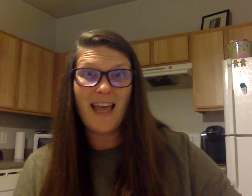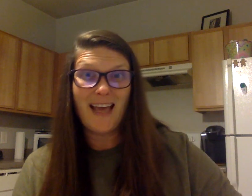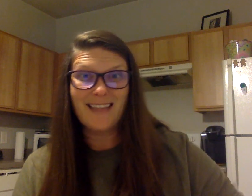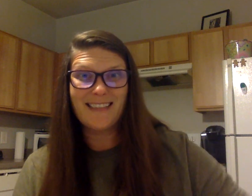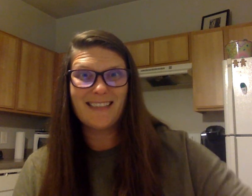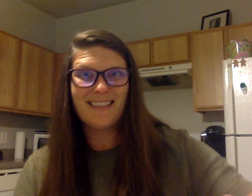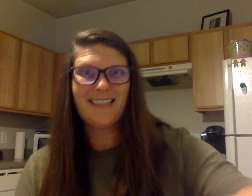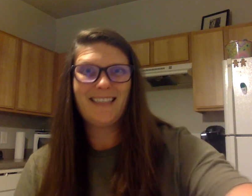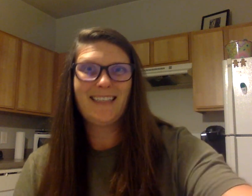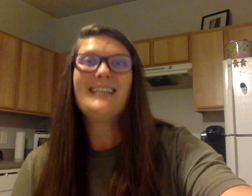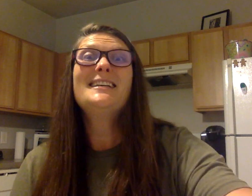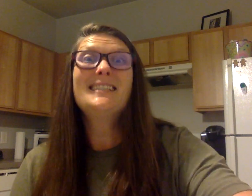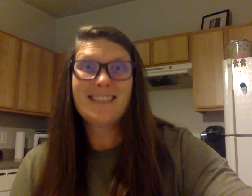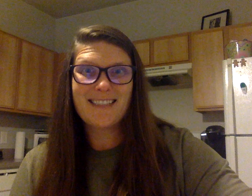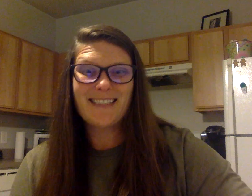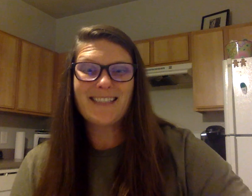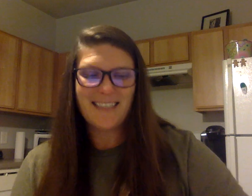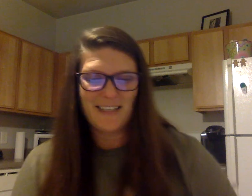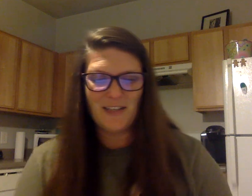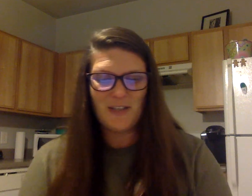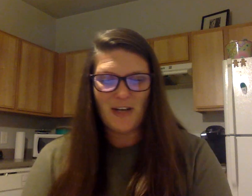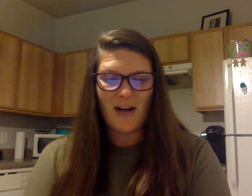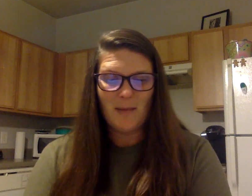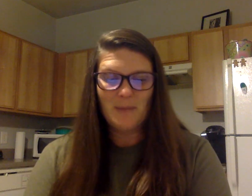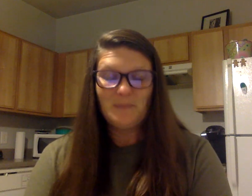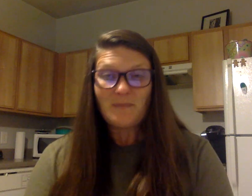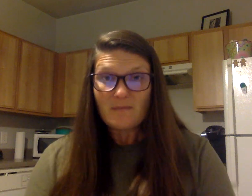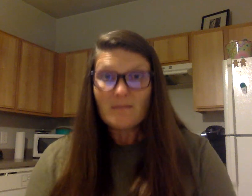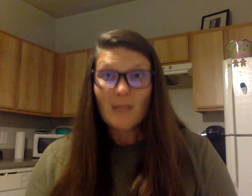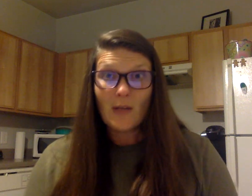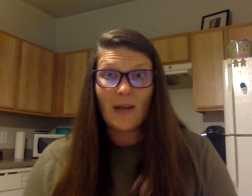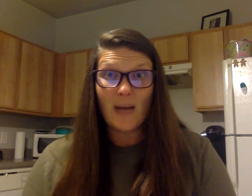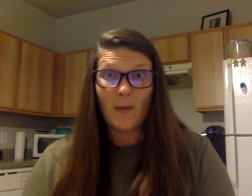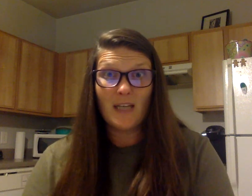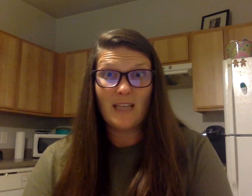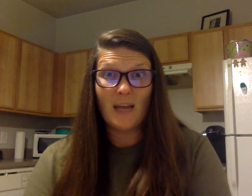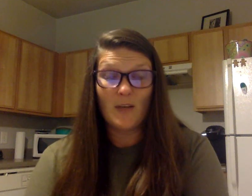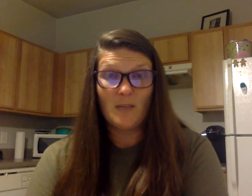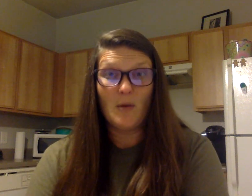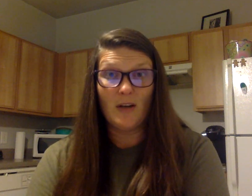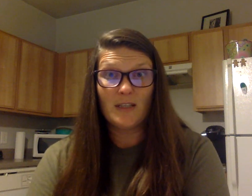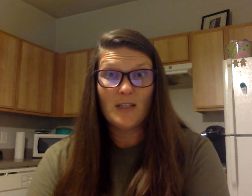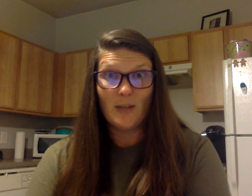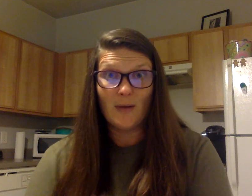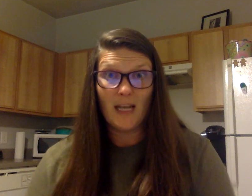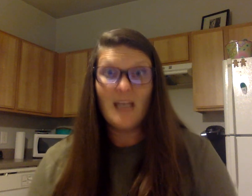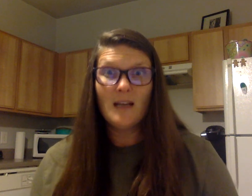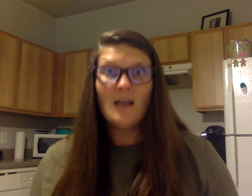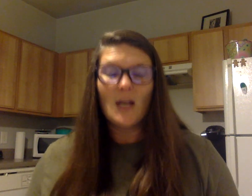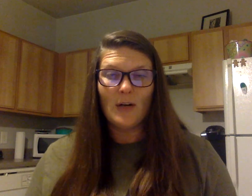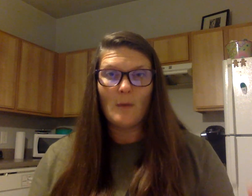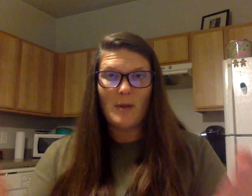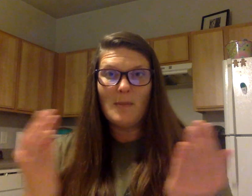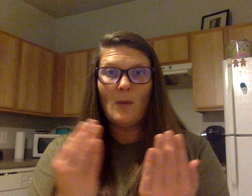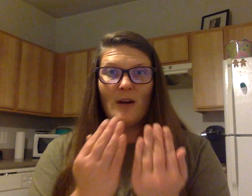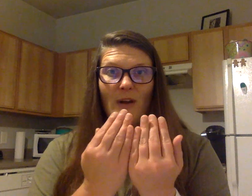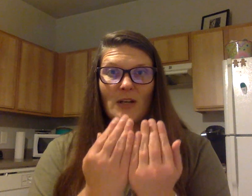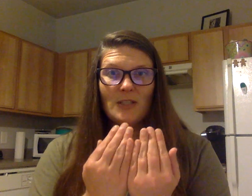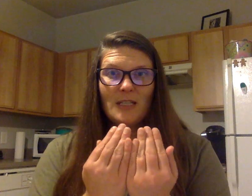gas? S. Good job. Good. Now we're going to take words apart. You ready? I repeat my word first.